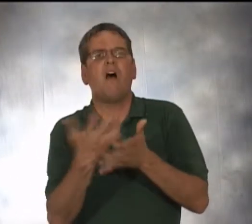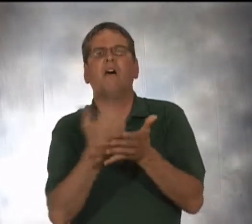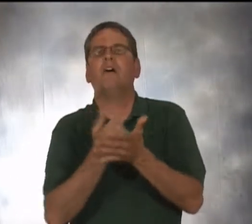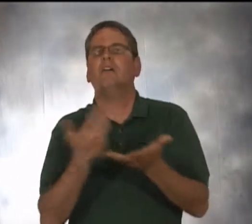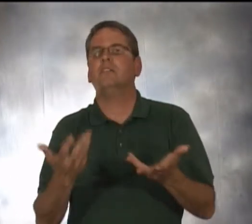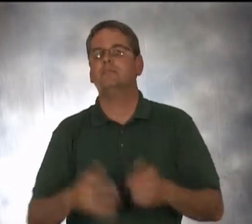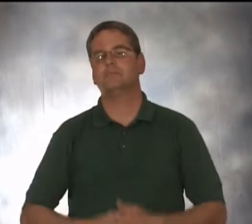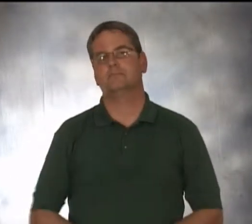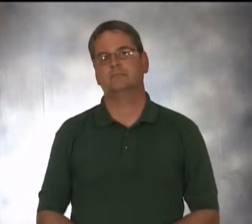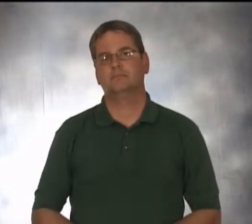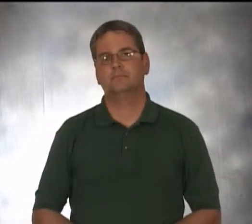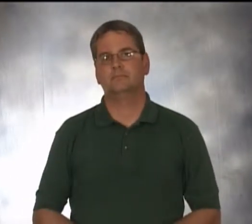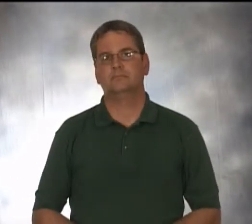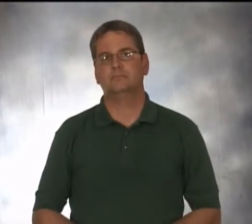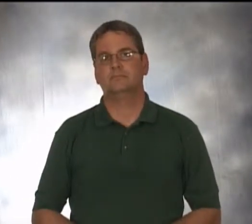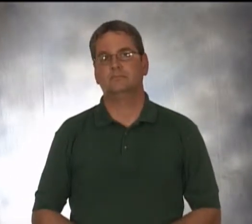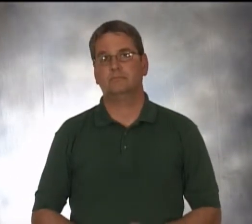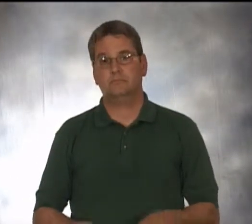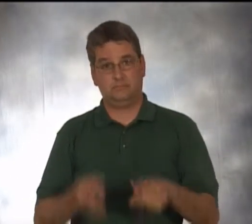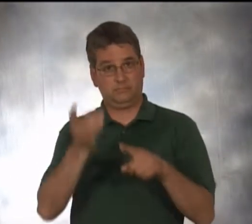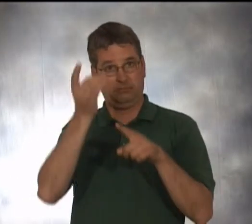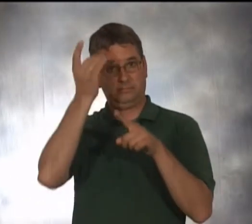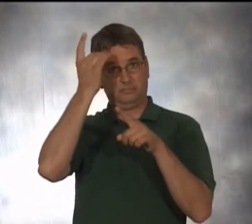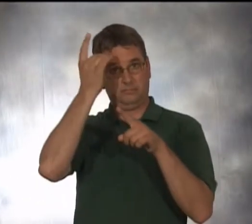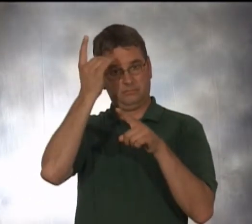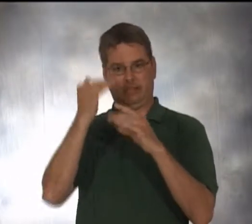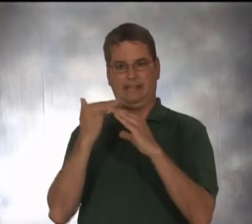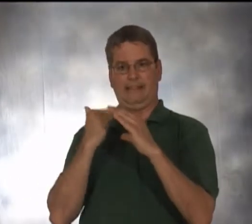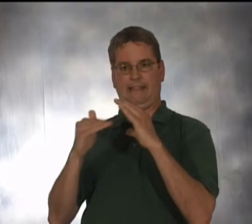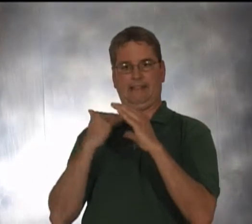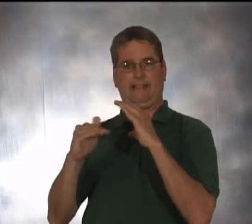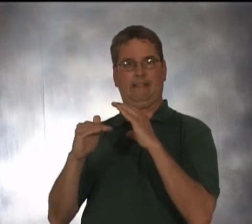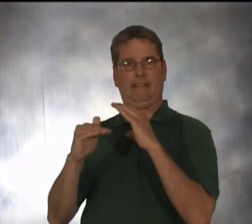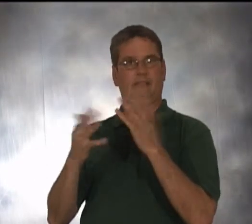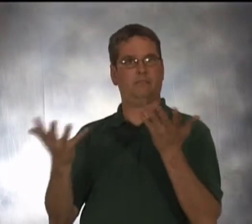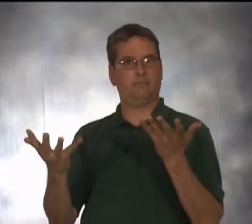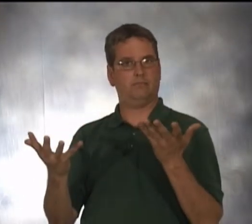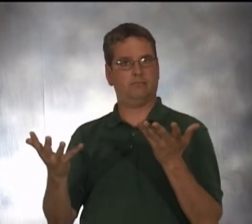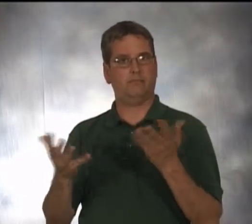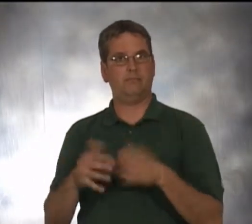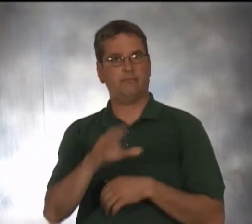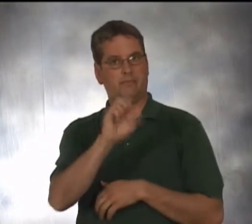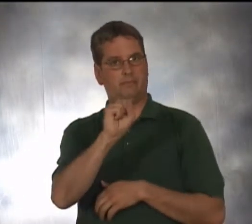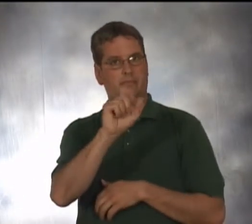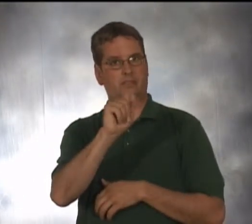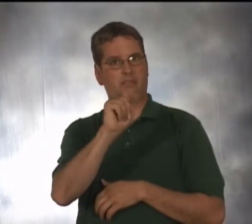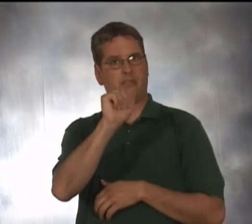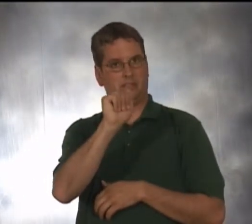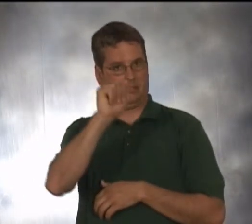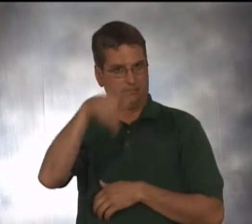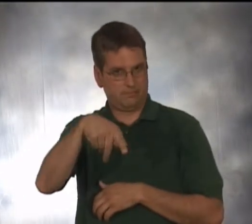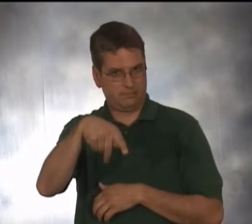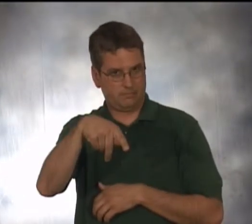In Dallas, email STAP at